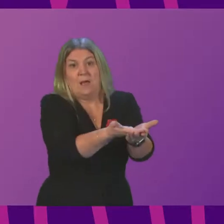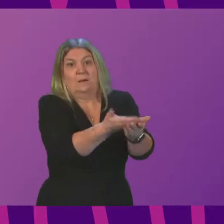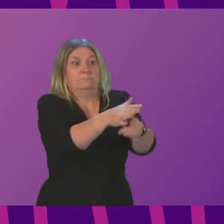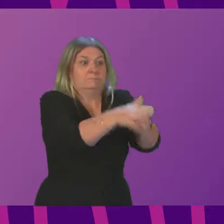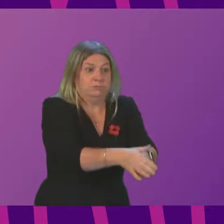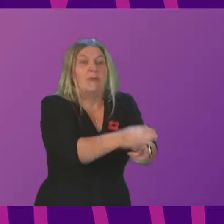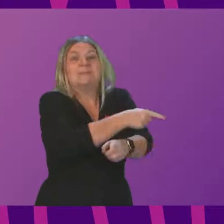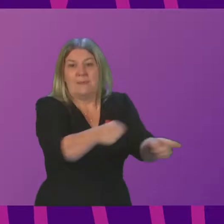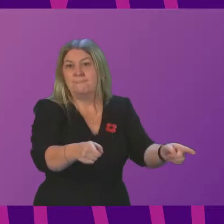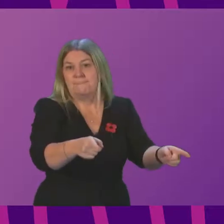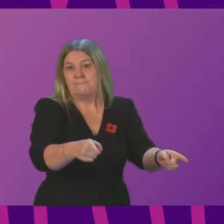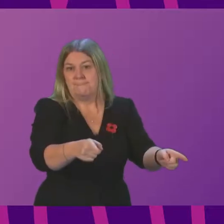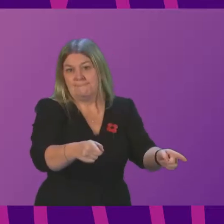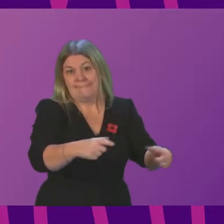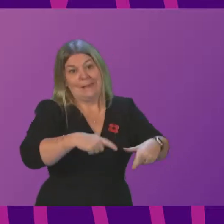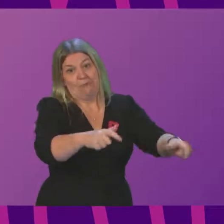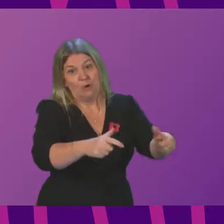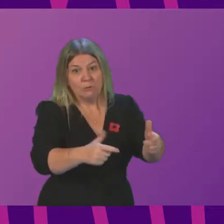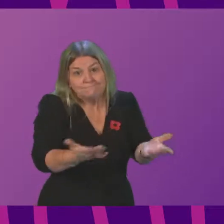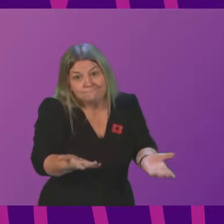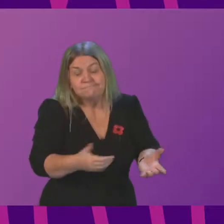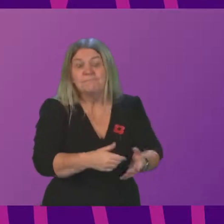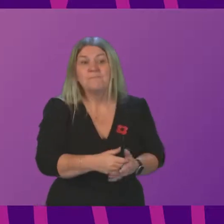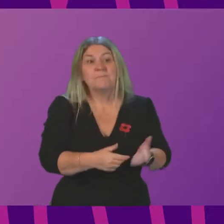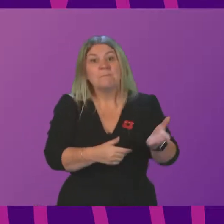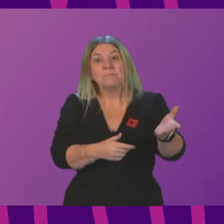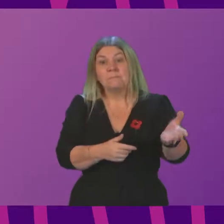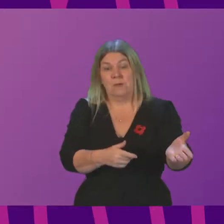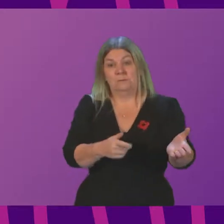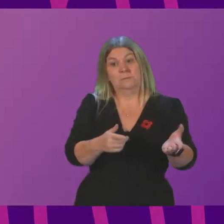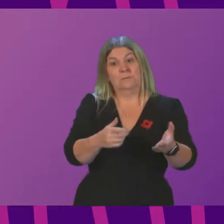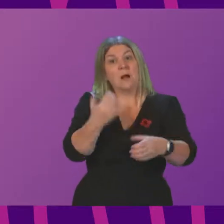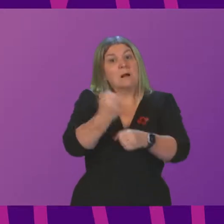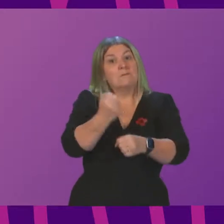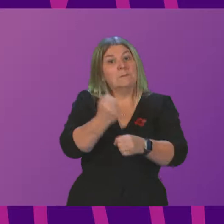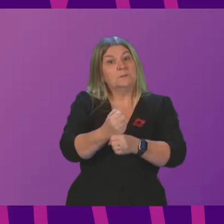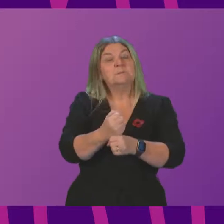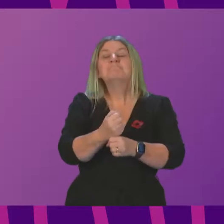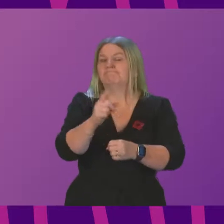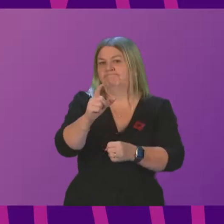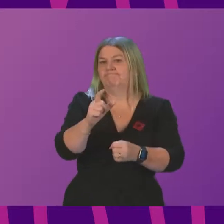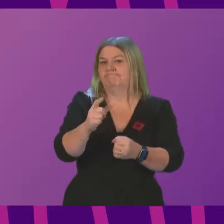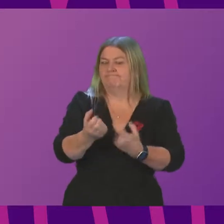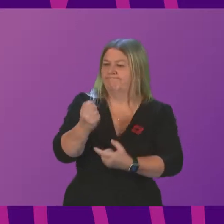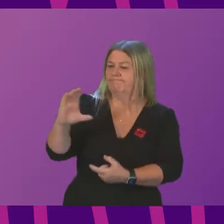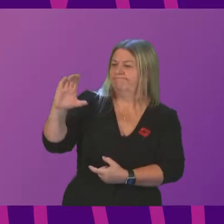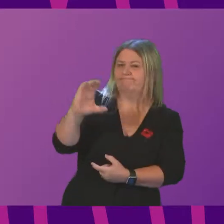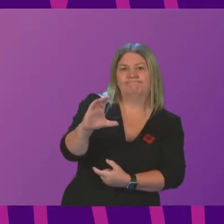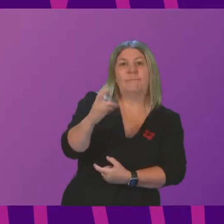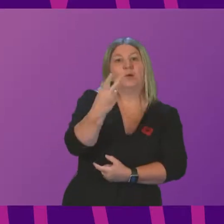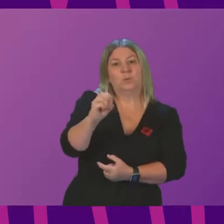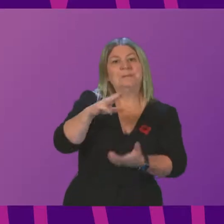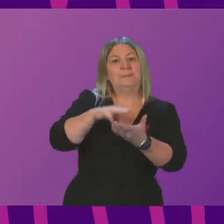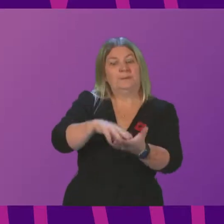So the Government has responded to that by putting in place £20 million of increased investment